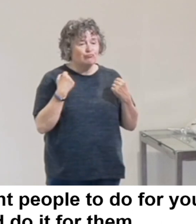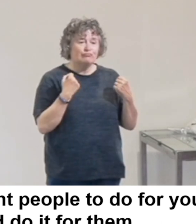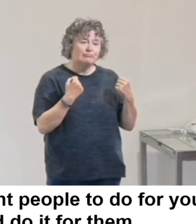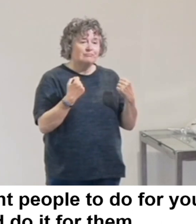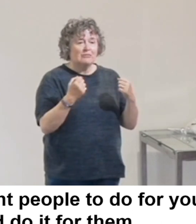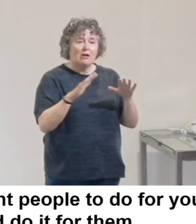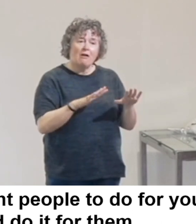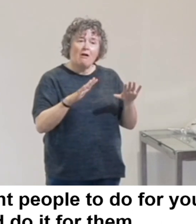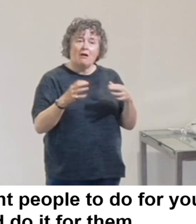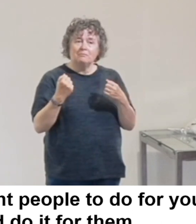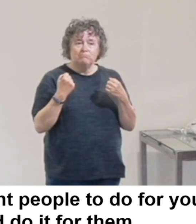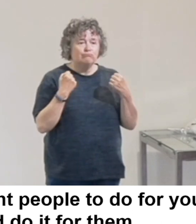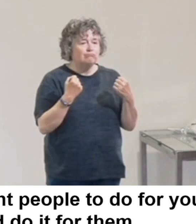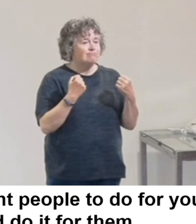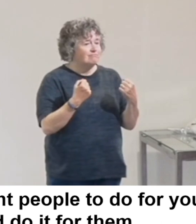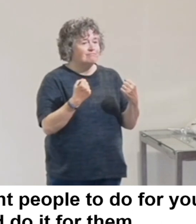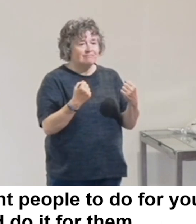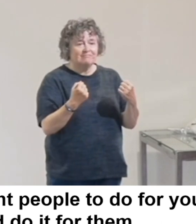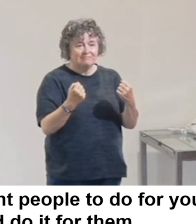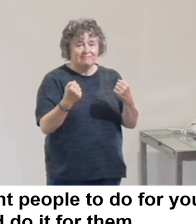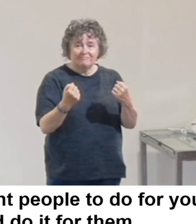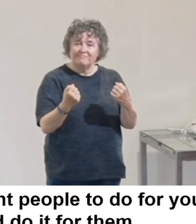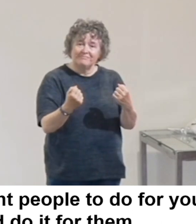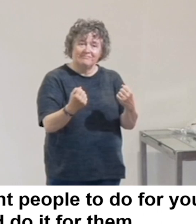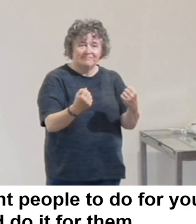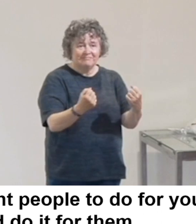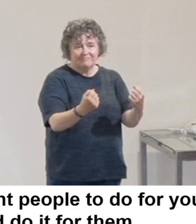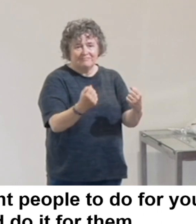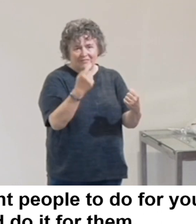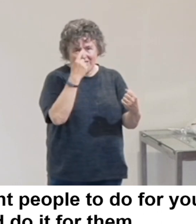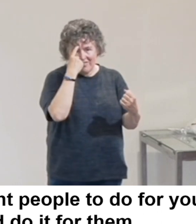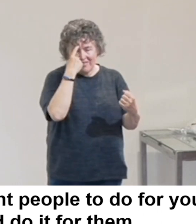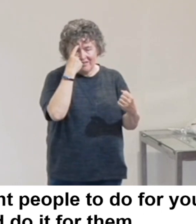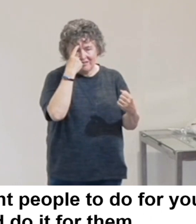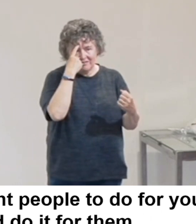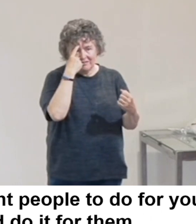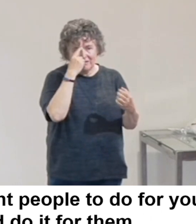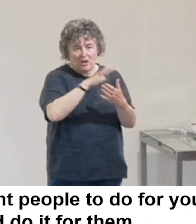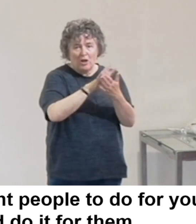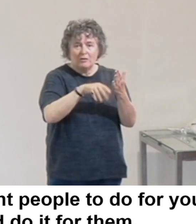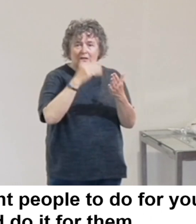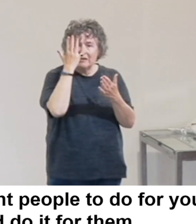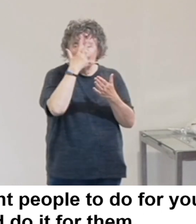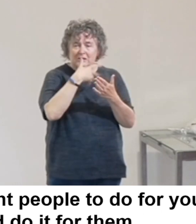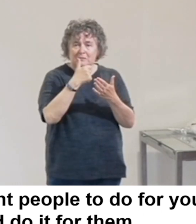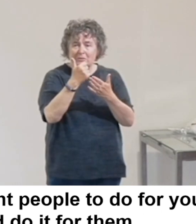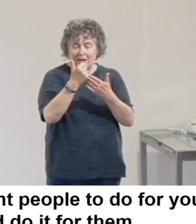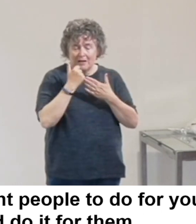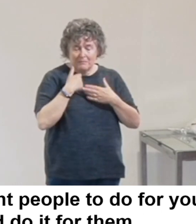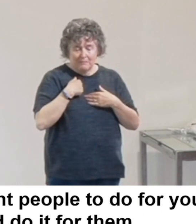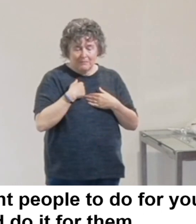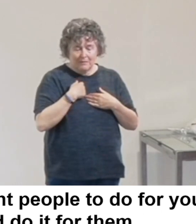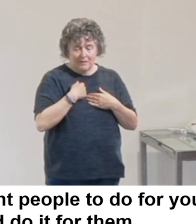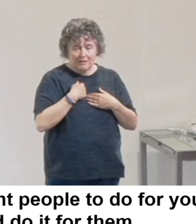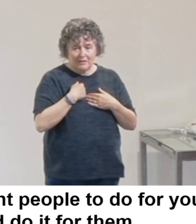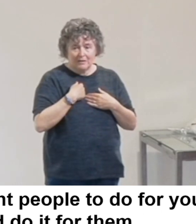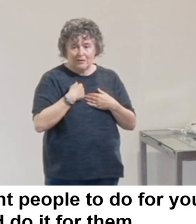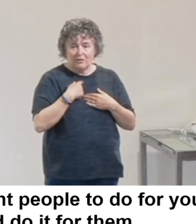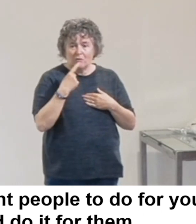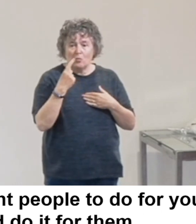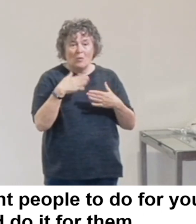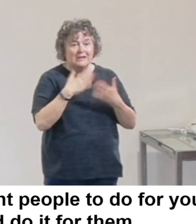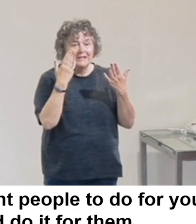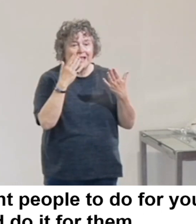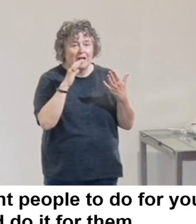calmer, it's a lot nicer. And I just think it was really the Holy Spirit in me. So one day folks you are going to read